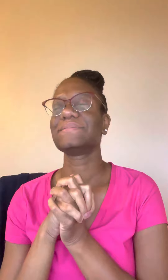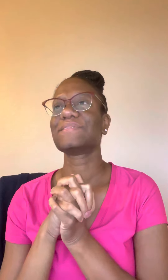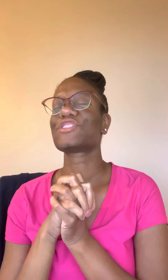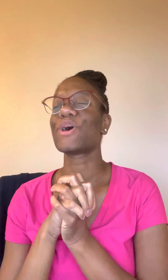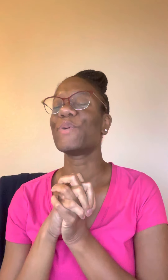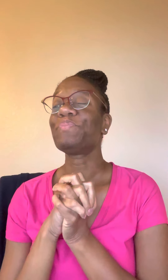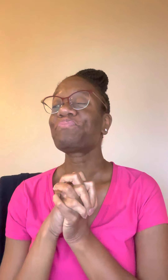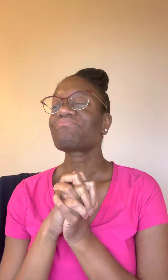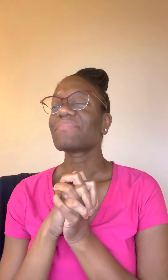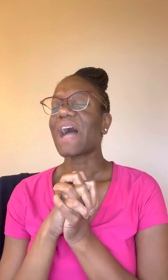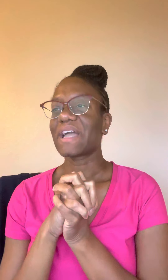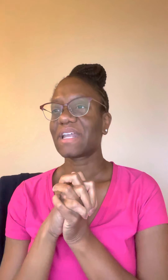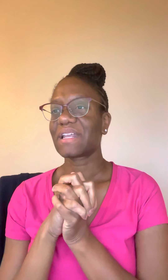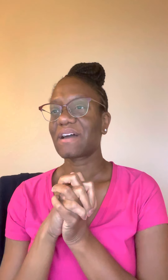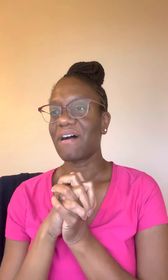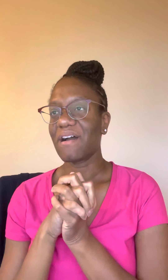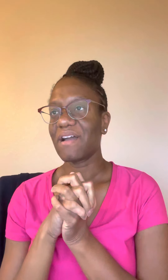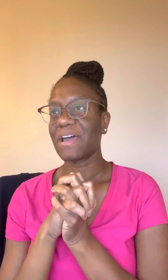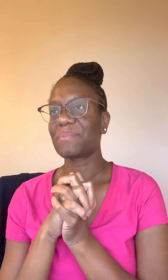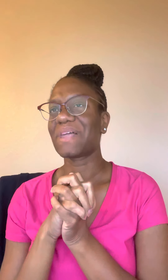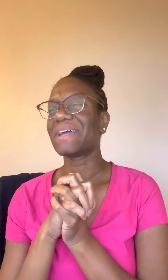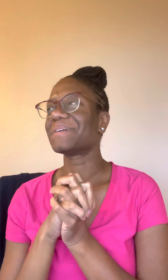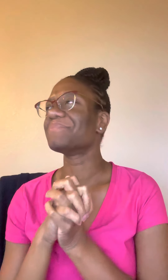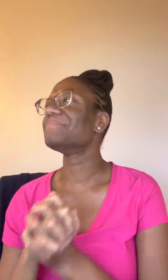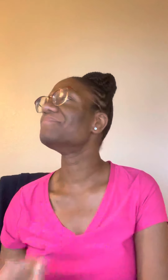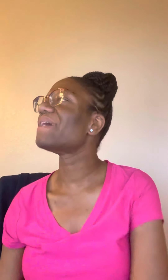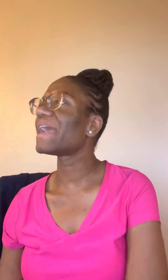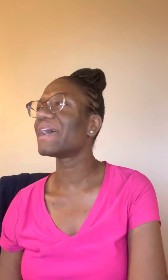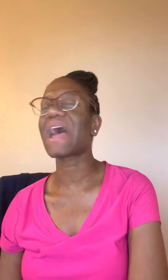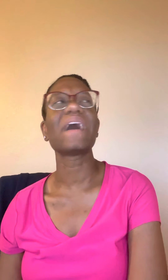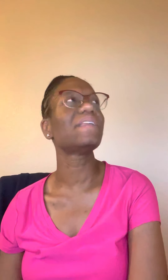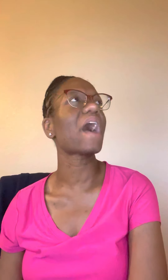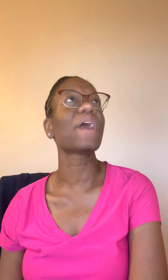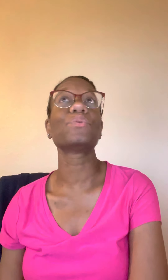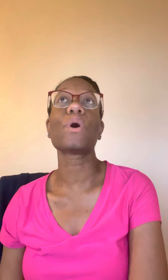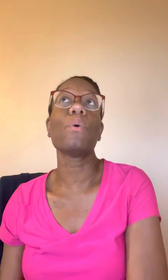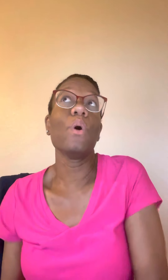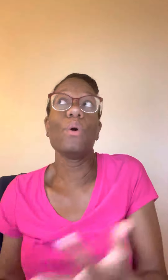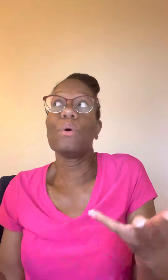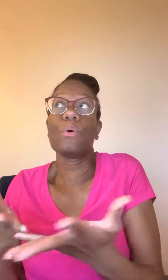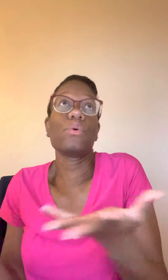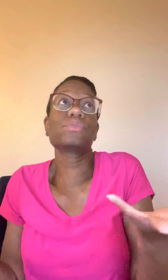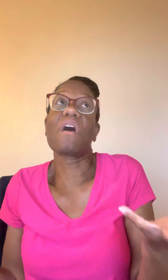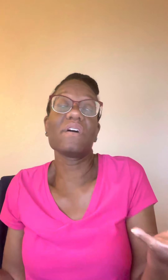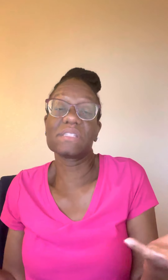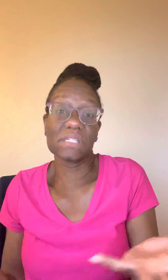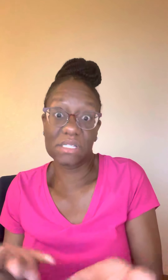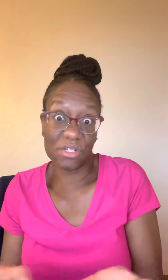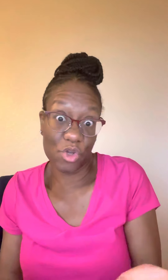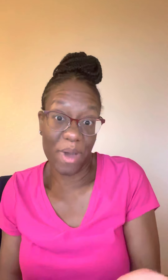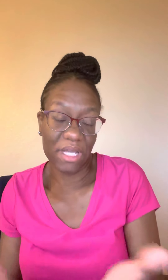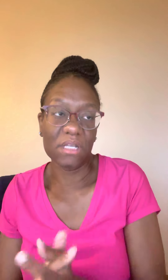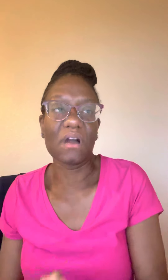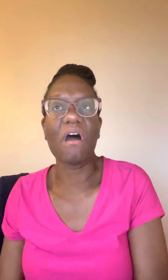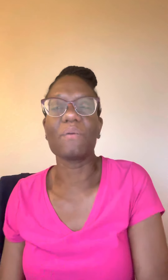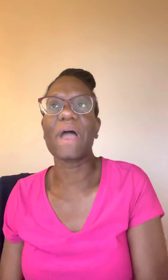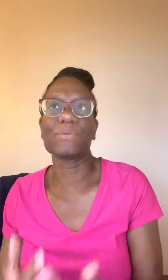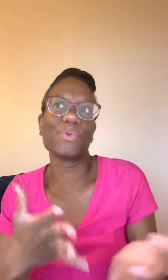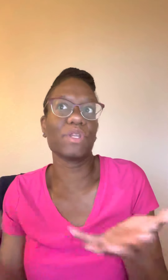So I get out of the car and I'm like, man, now I don't know whose car this is. Cause there's nobody in the car, right? We're in the